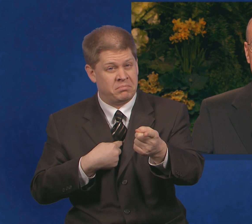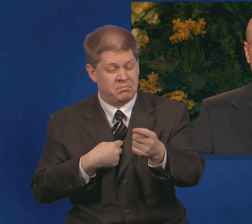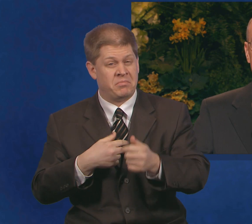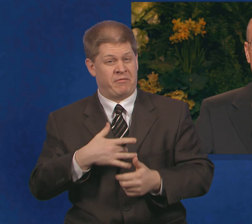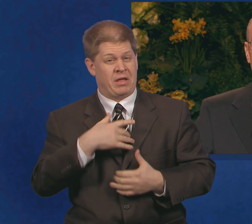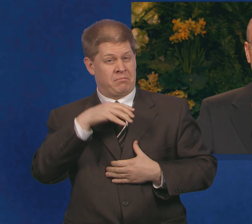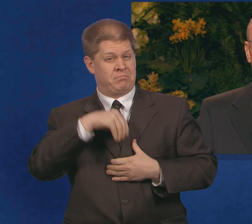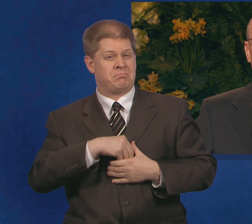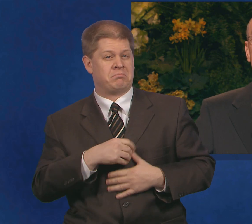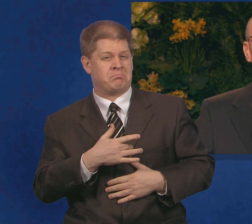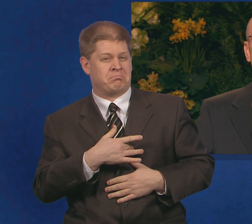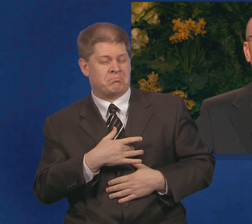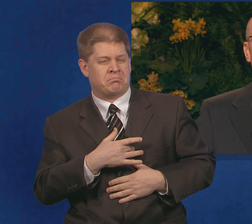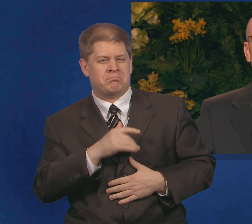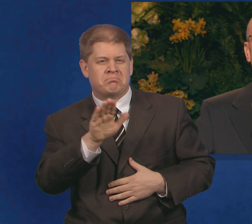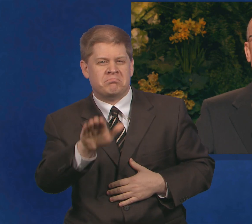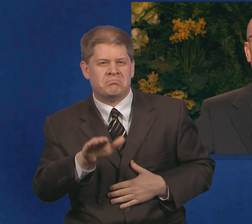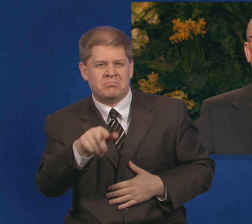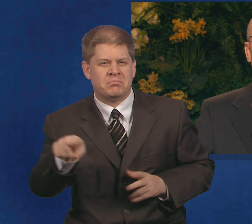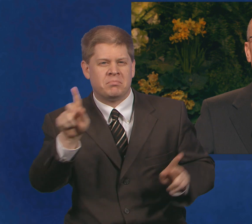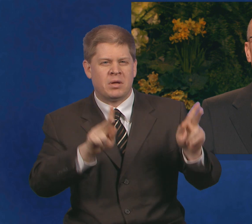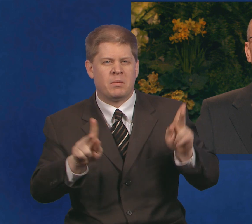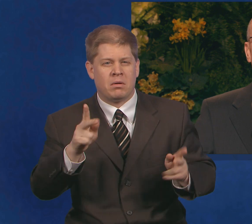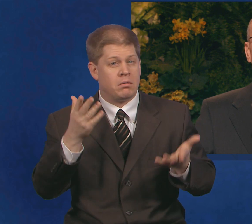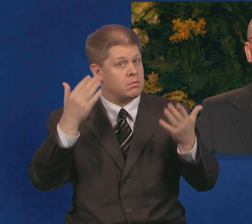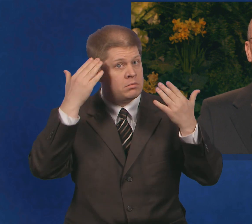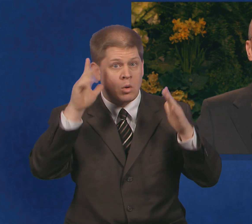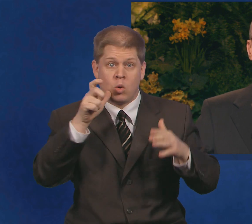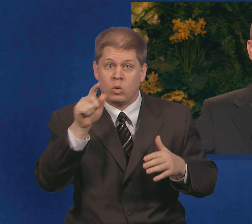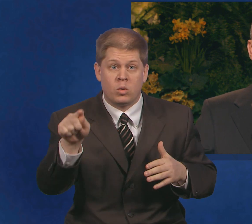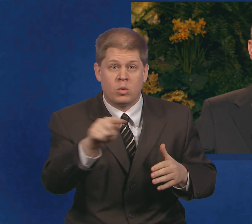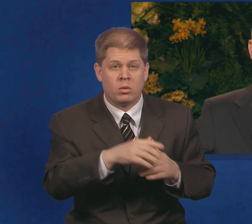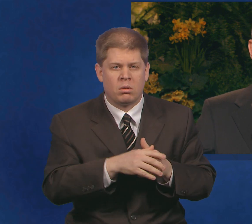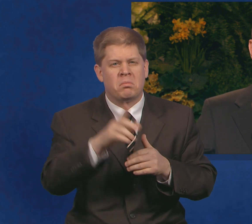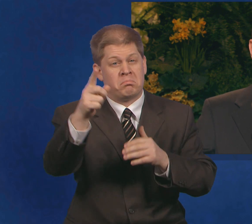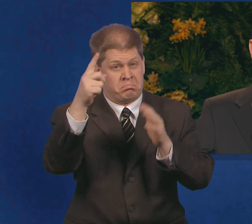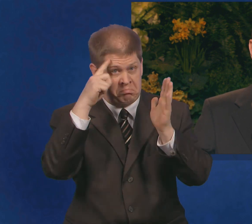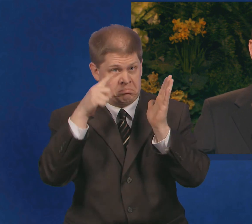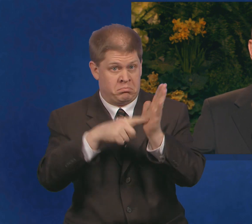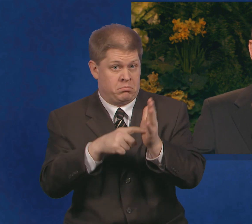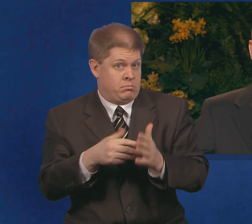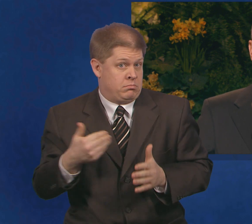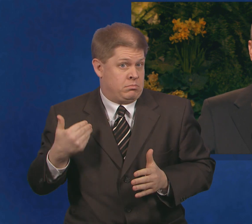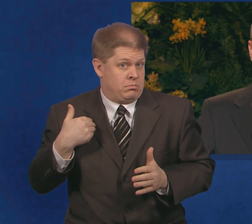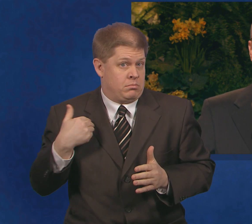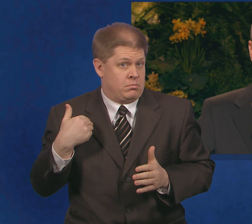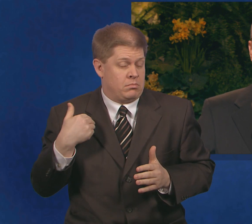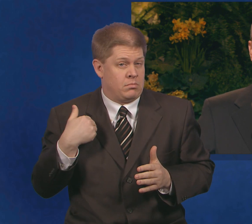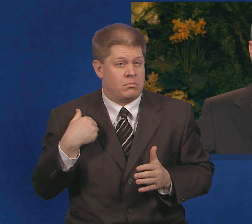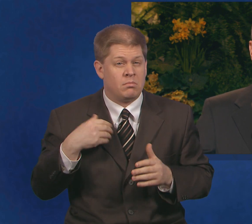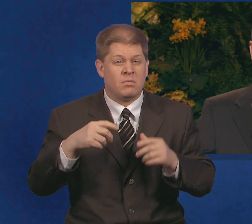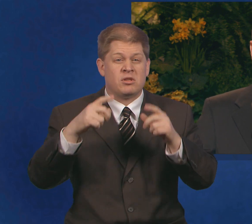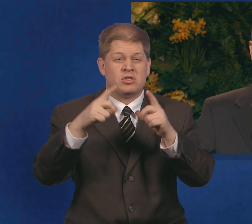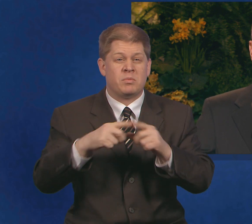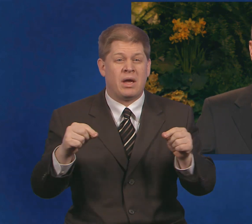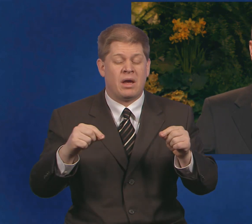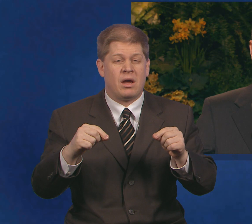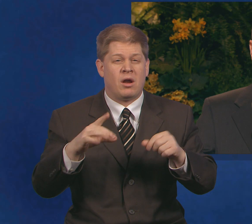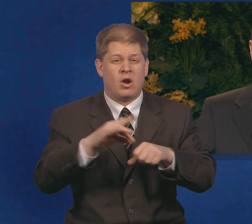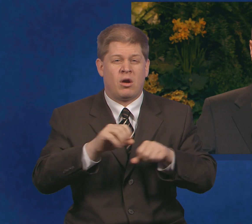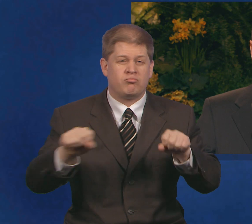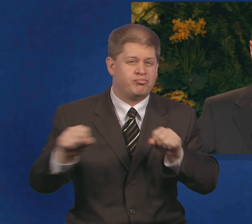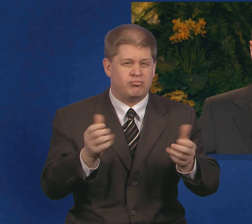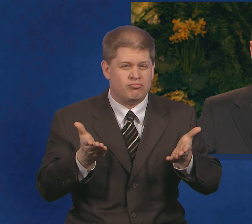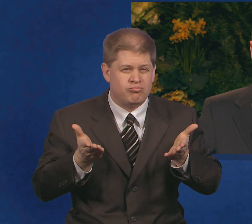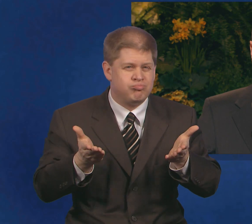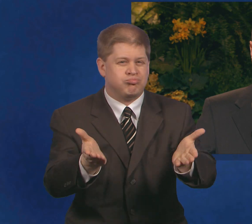sympathy for others we don't even know. For instance, as you heard reports of the waves rushing across the